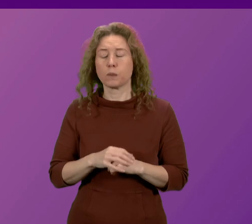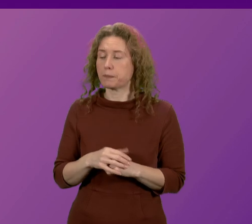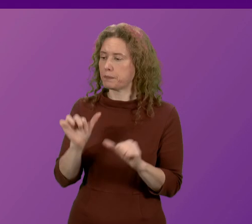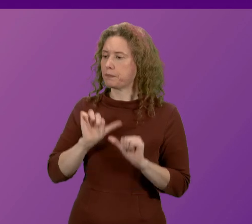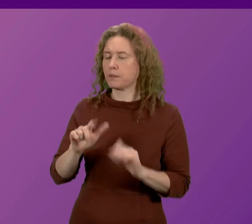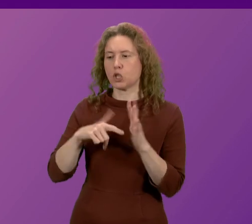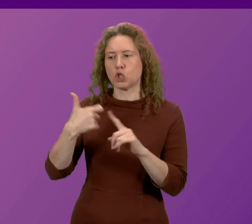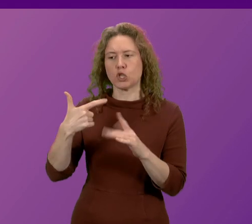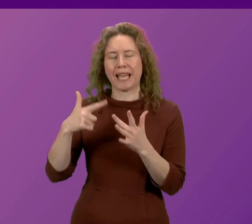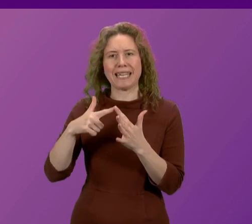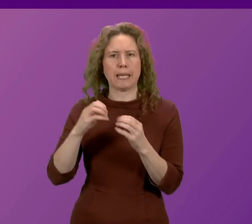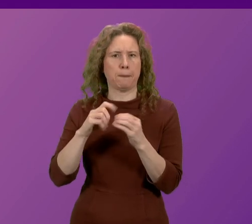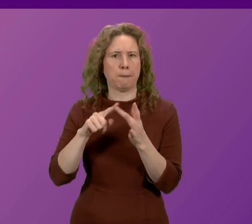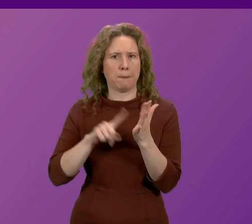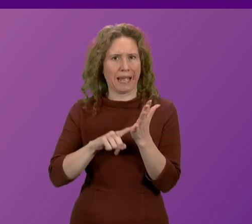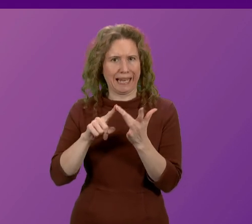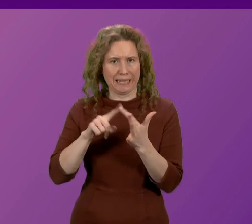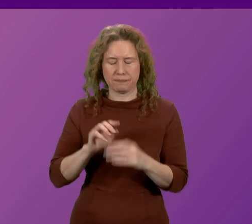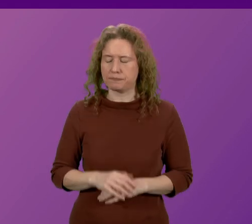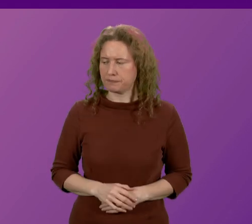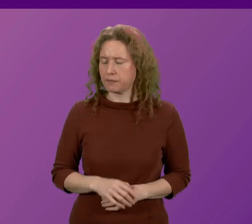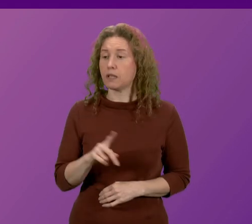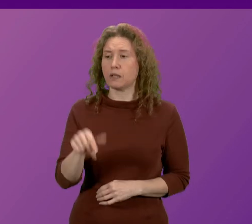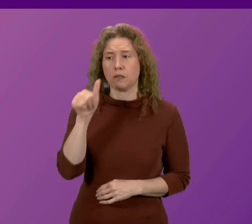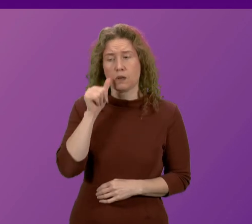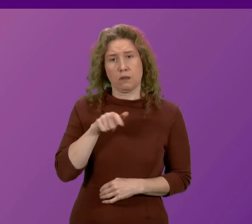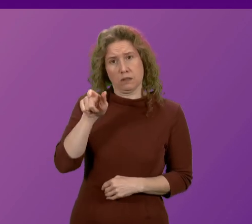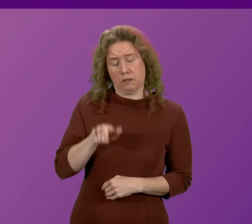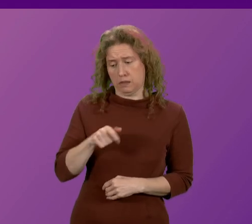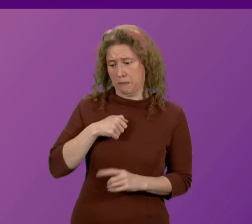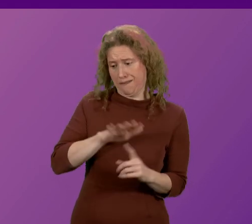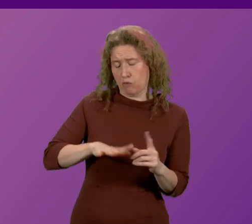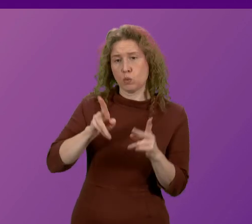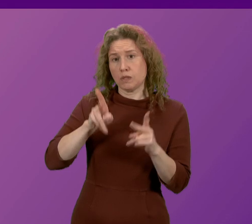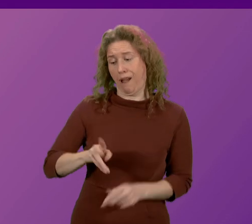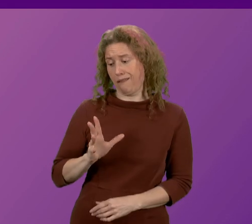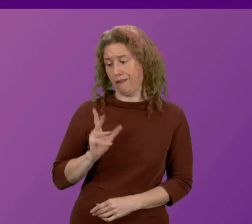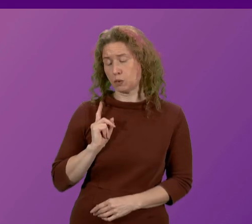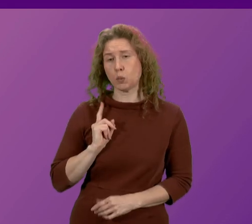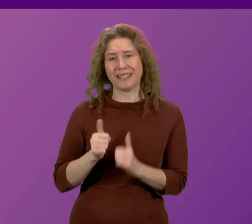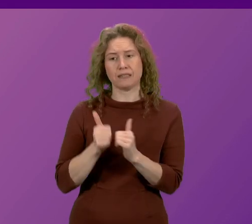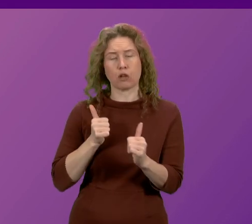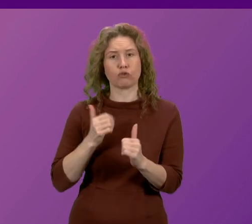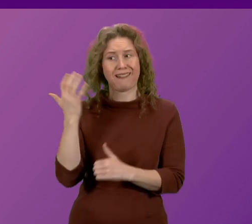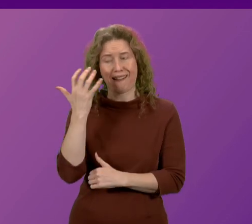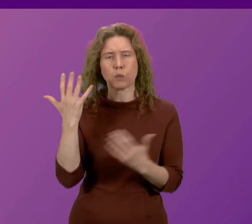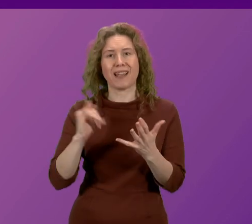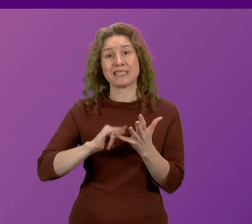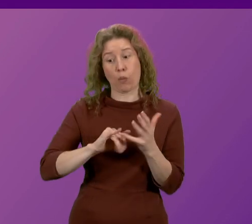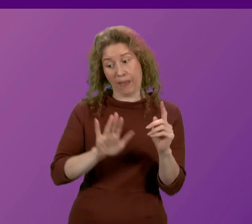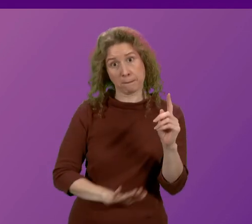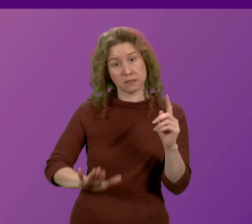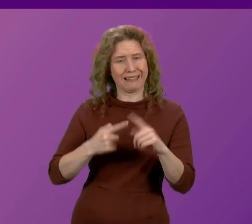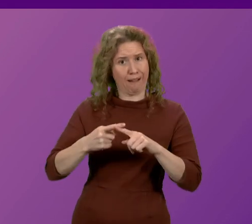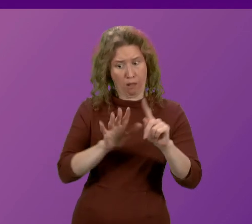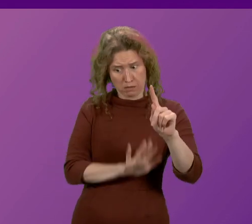The First Minister will be aware of my constituent who died last week in an industrial accident in Southampton. His death will